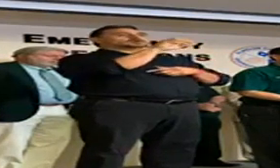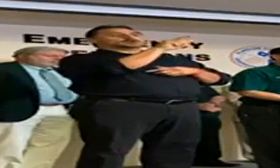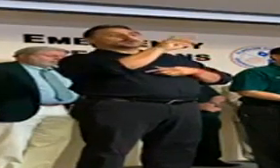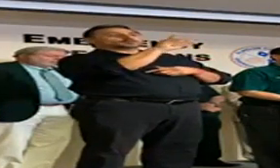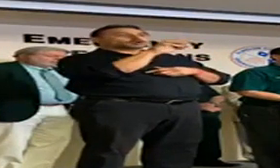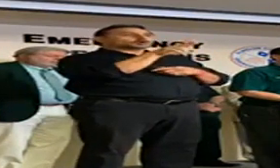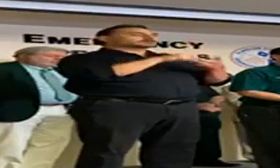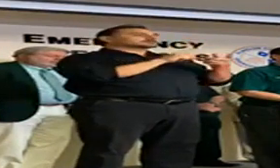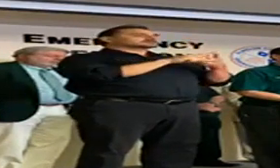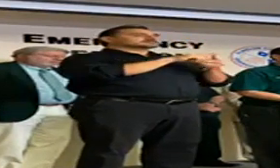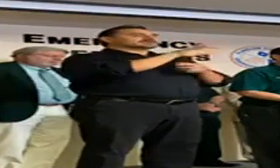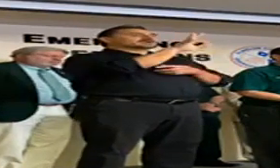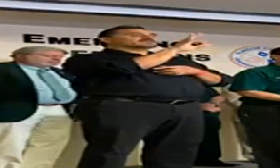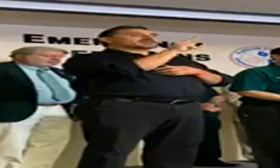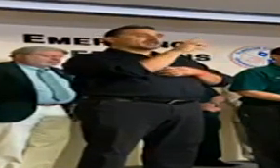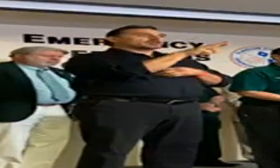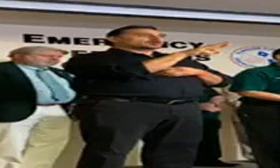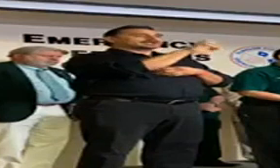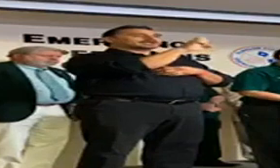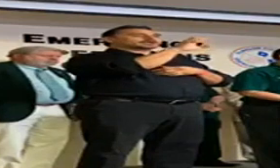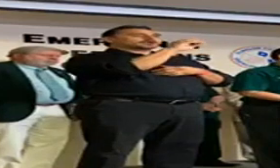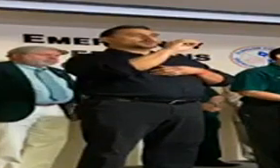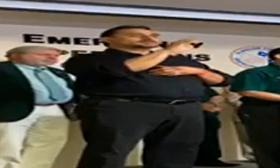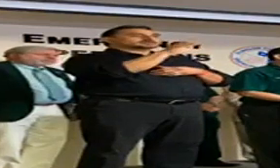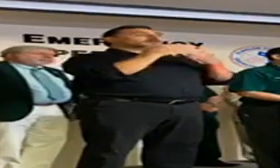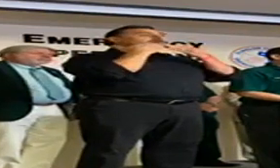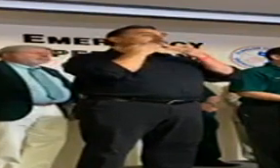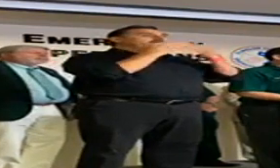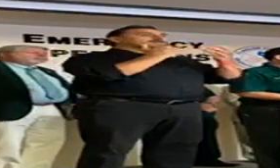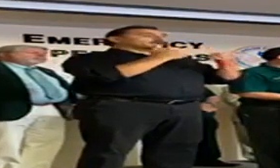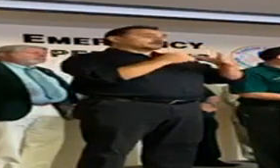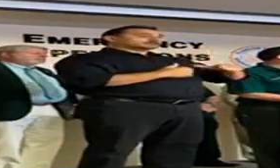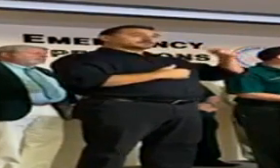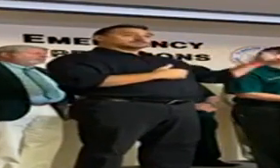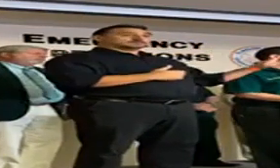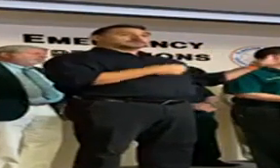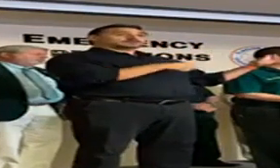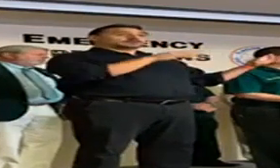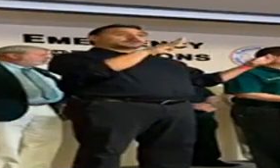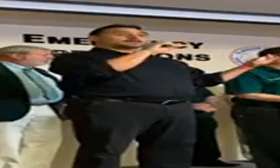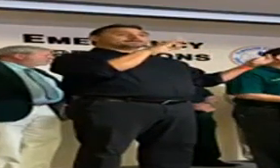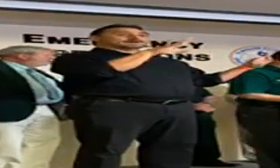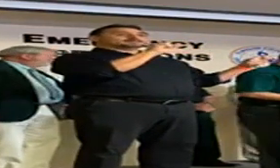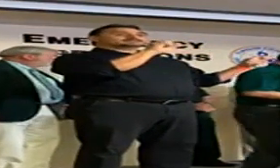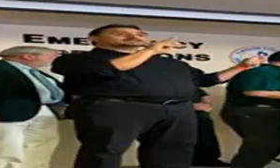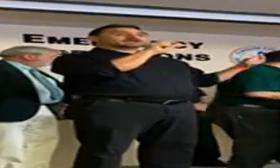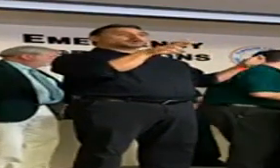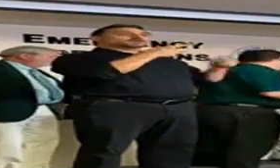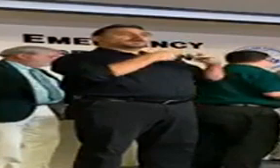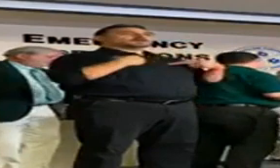Flagler EOC. Thank you. Next, turn it over to Bob Snyder from the Health Department.